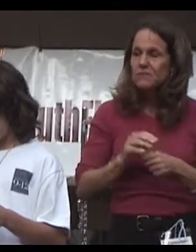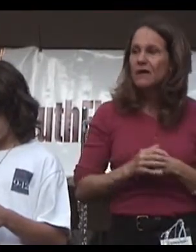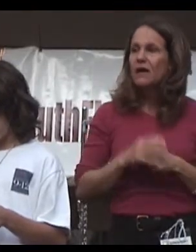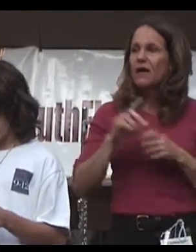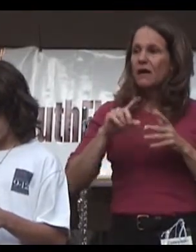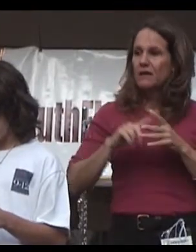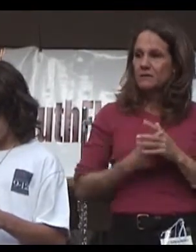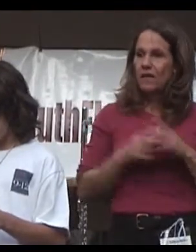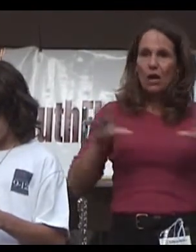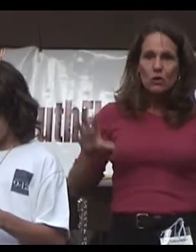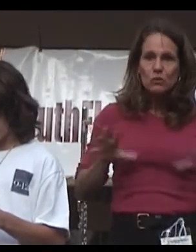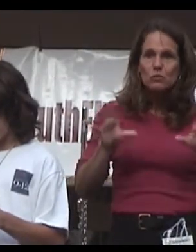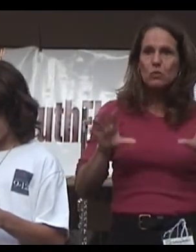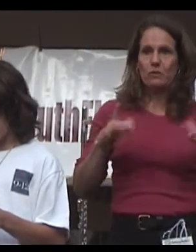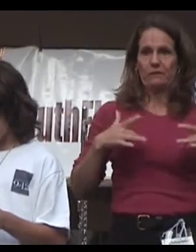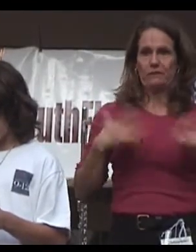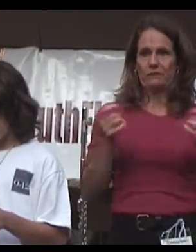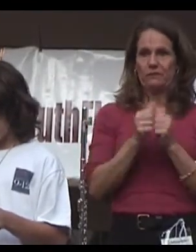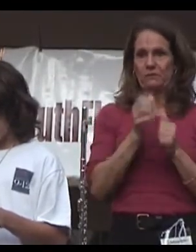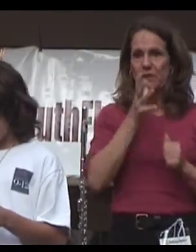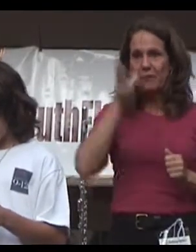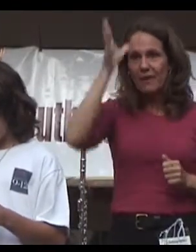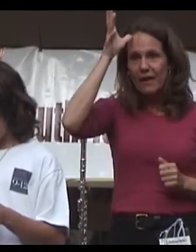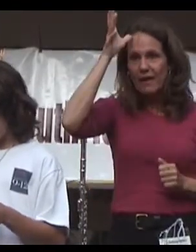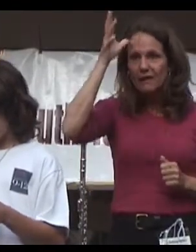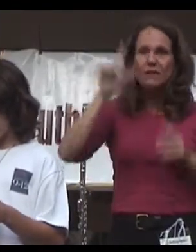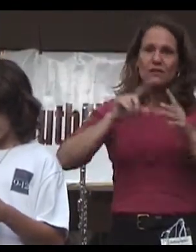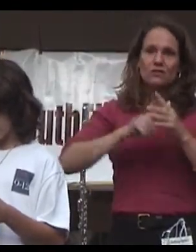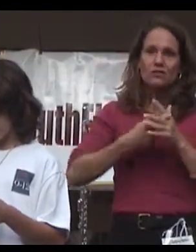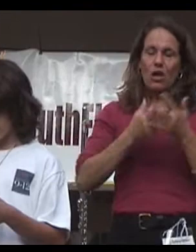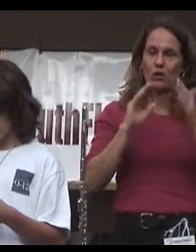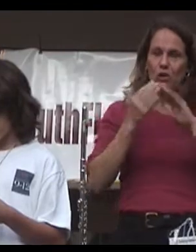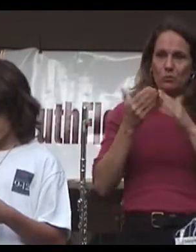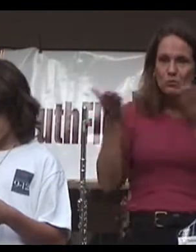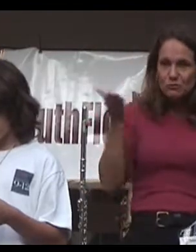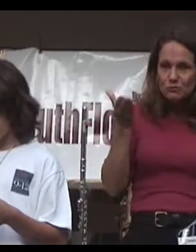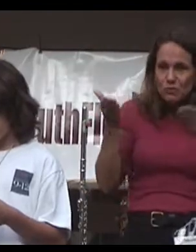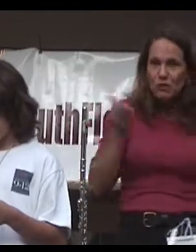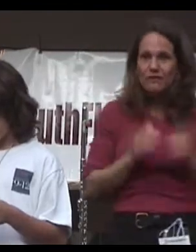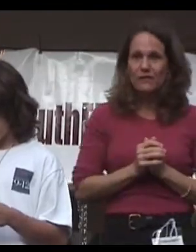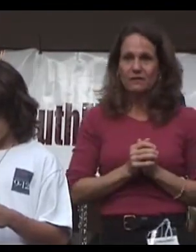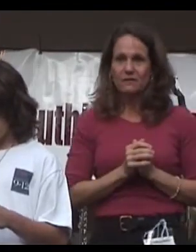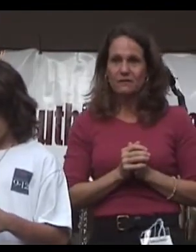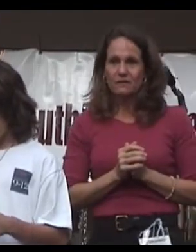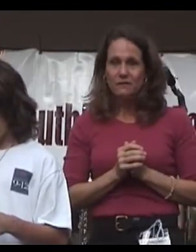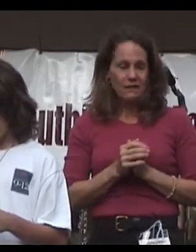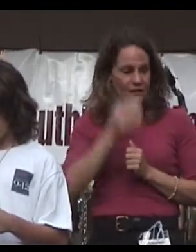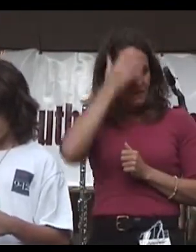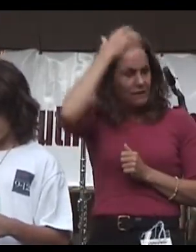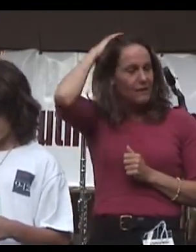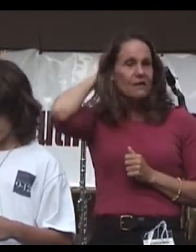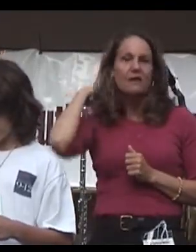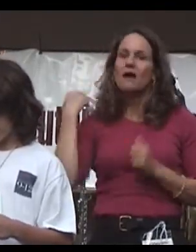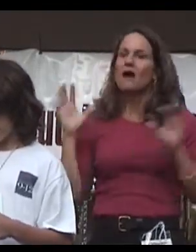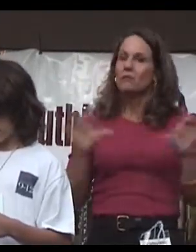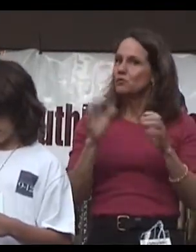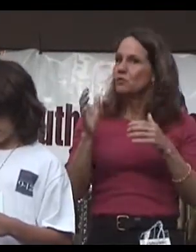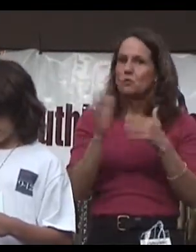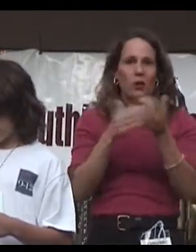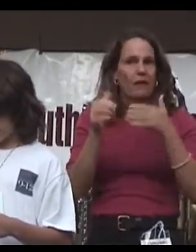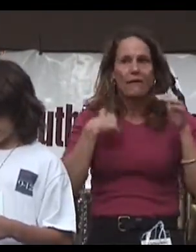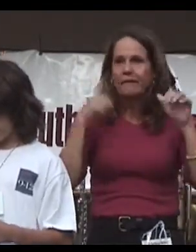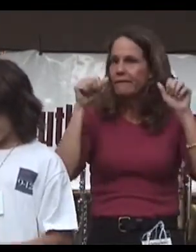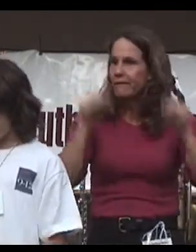doing all the events with my parents. I started doing community service. I'm doing everything I can. And